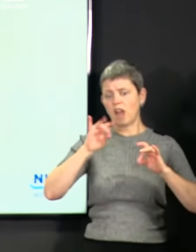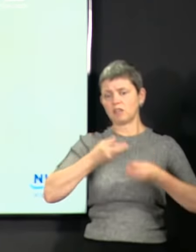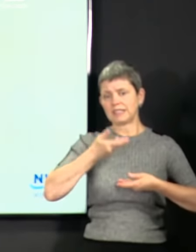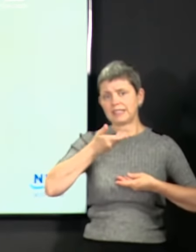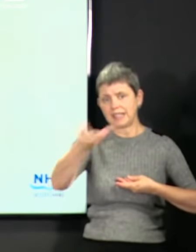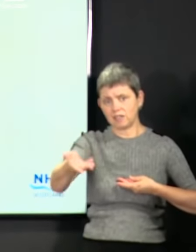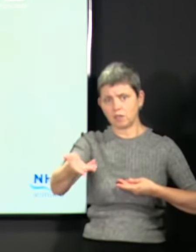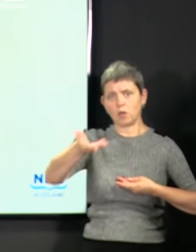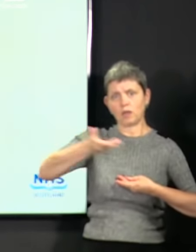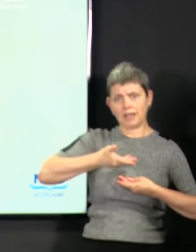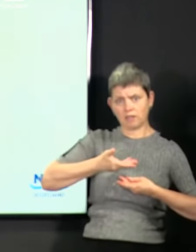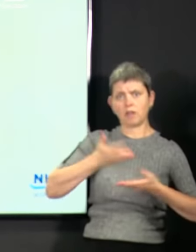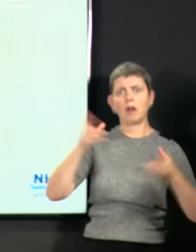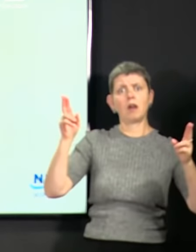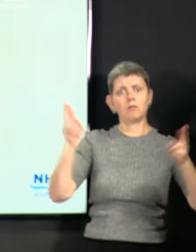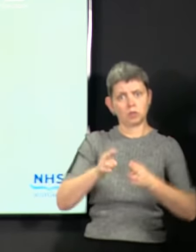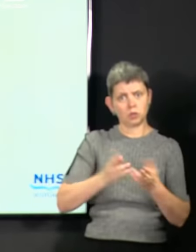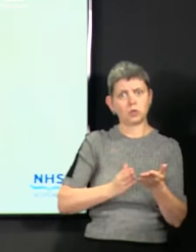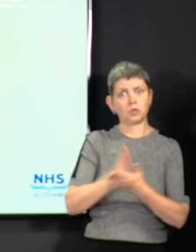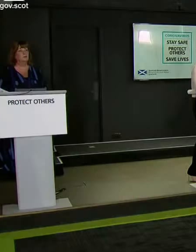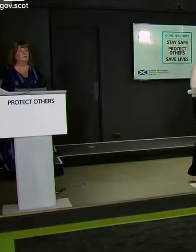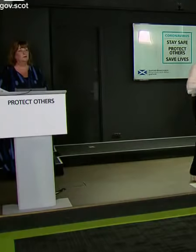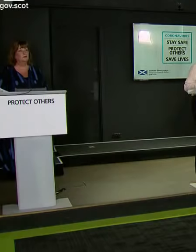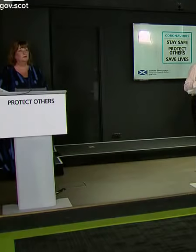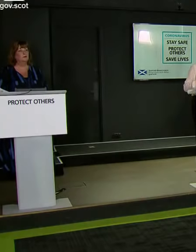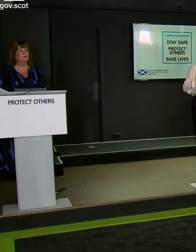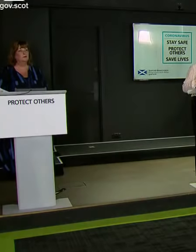elements of our FACTS campaign.